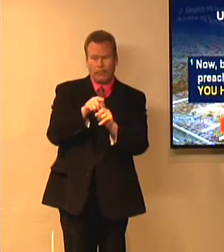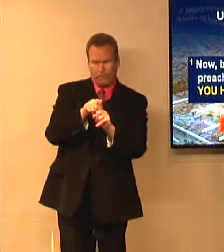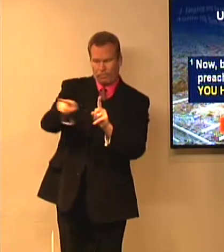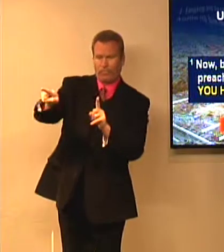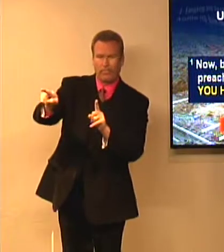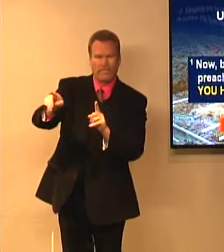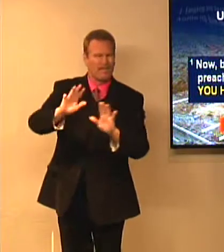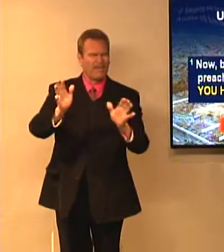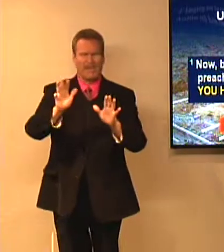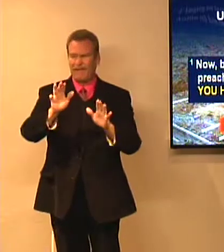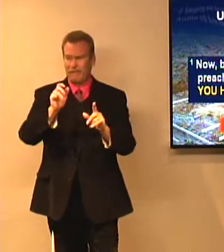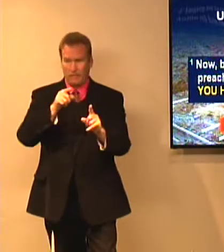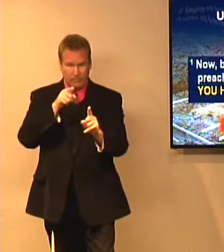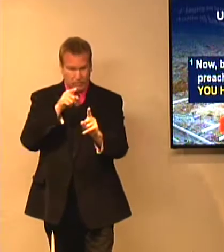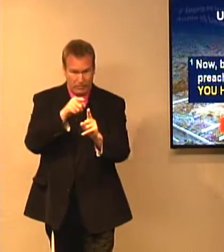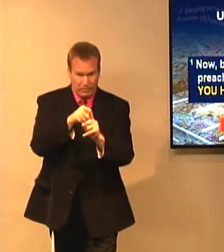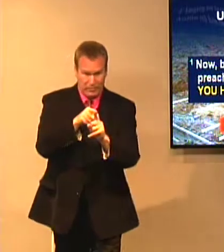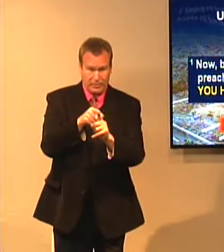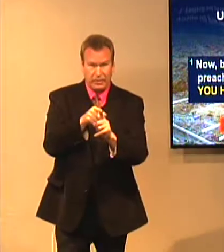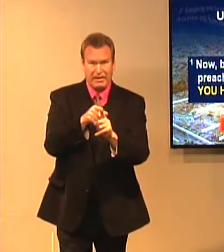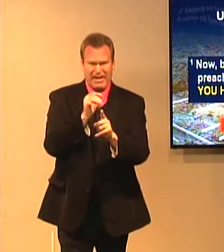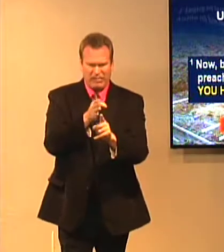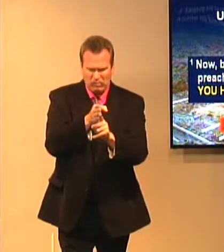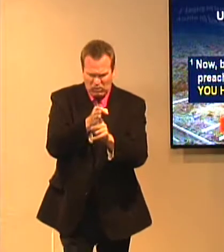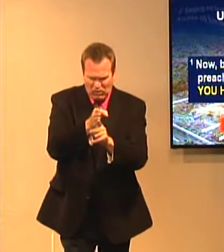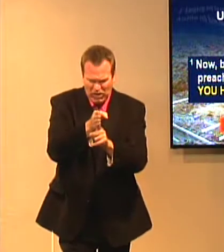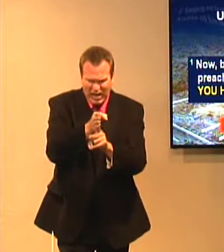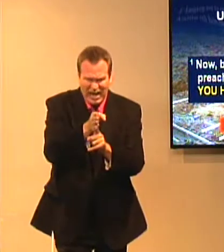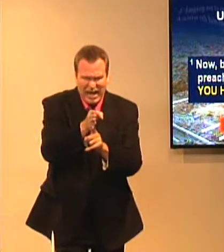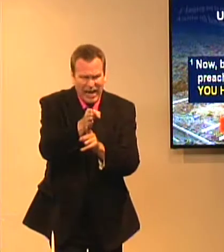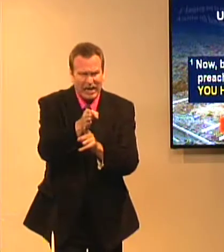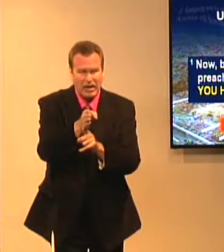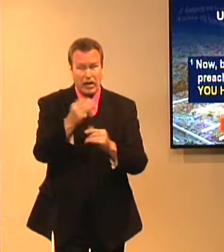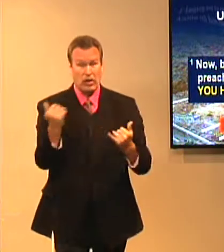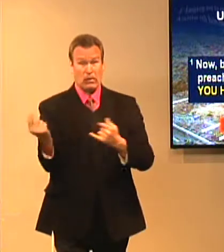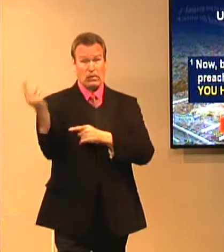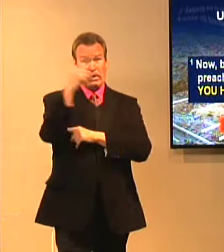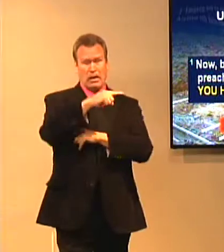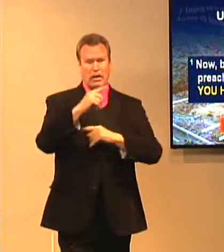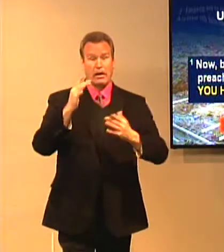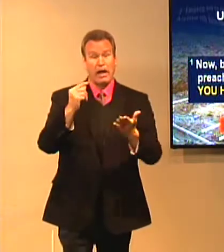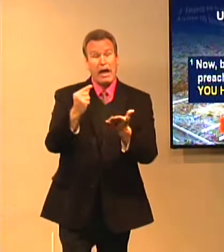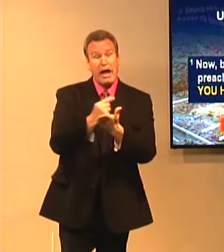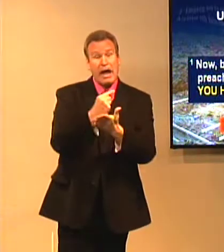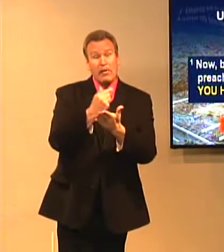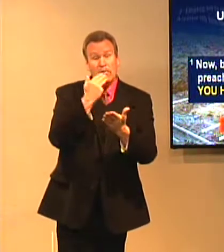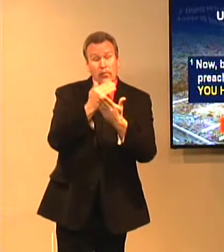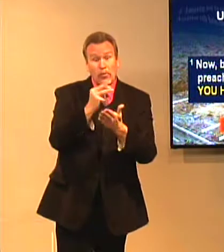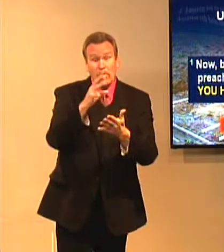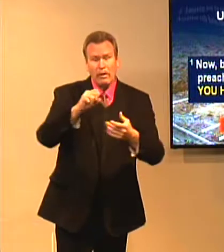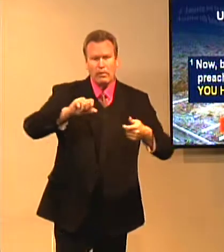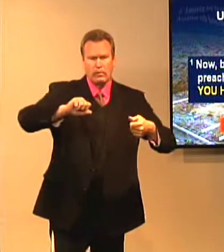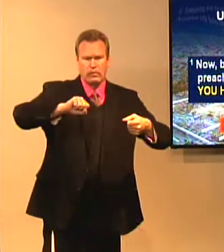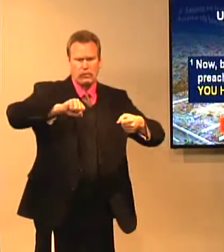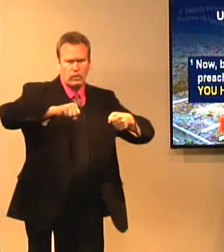And sometimes there are people that turn away. But today, I want to challenge you